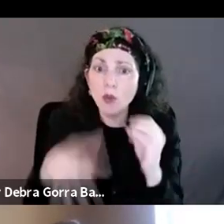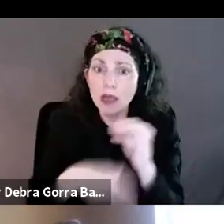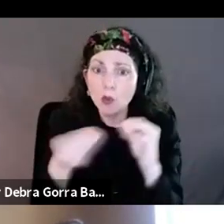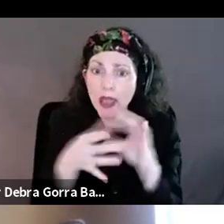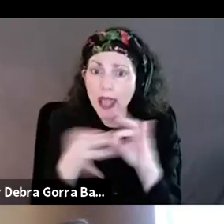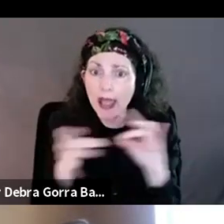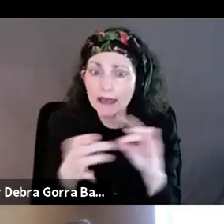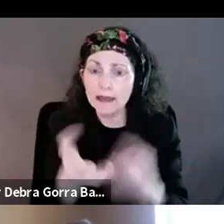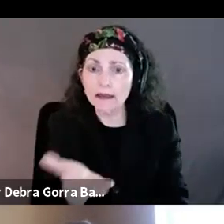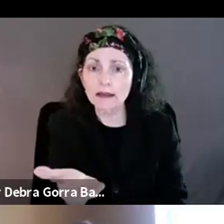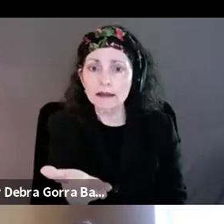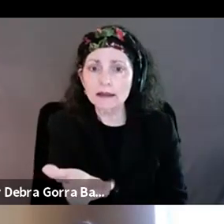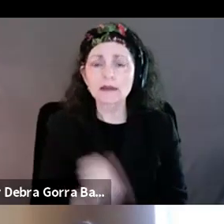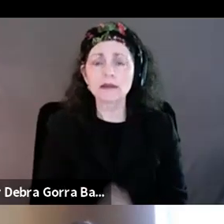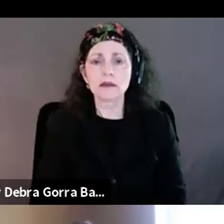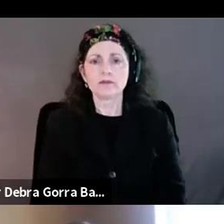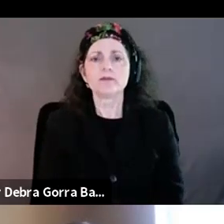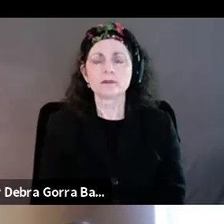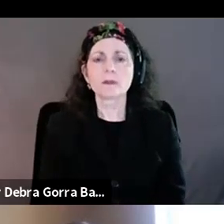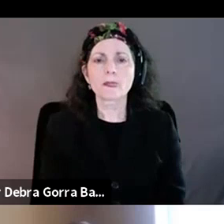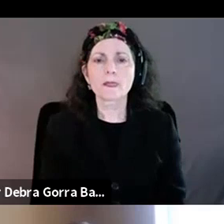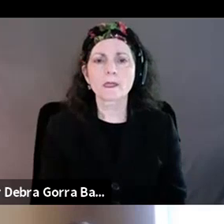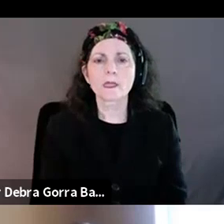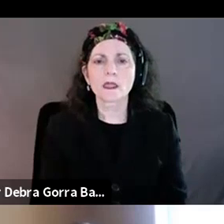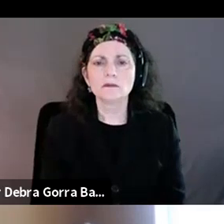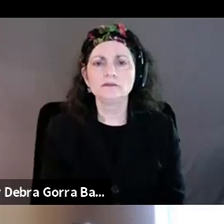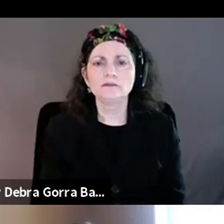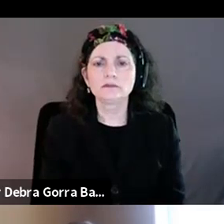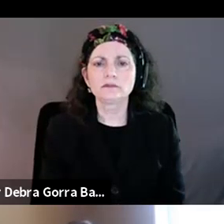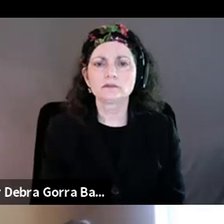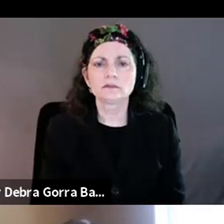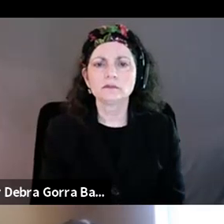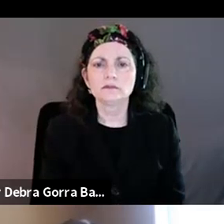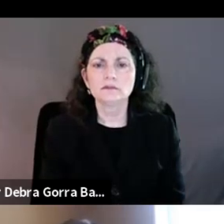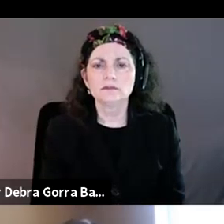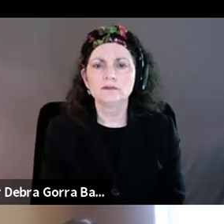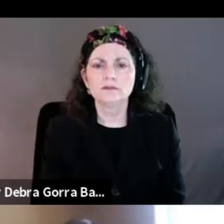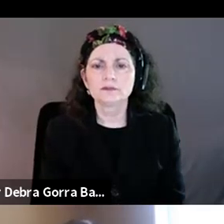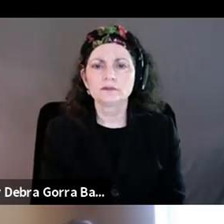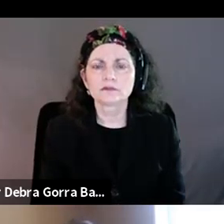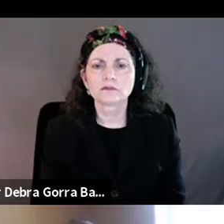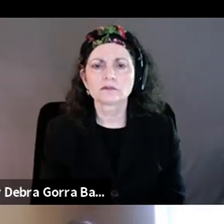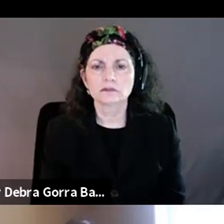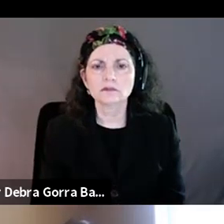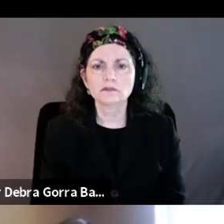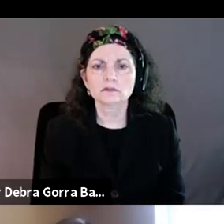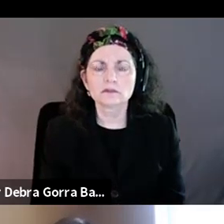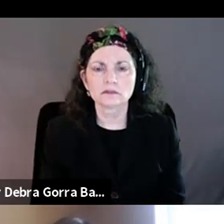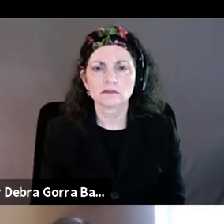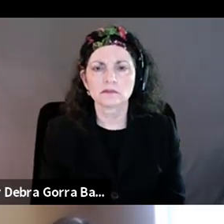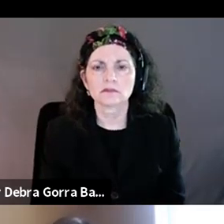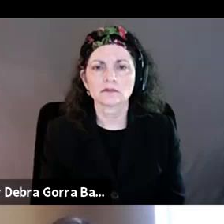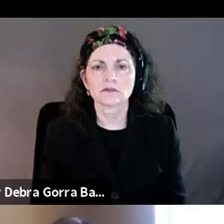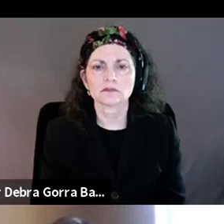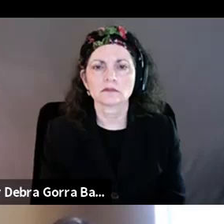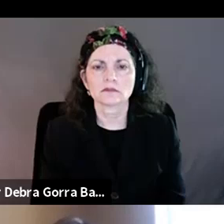Yes. Yes. Yes, I do. So during the light of today's, the, the climate of what's